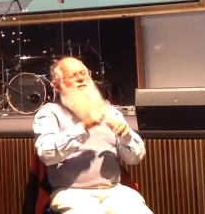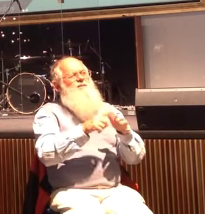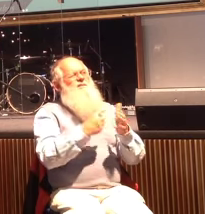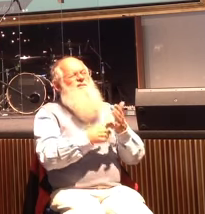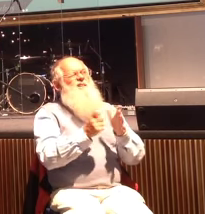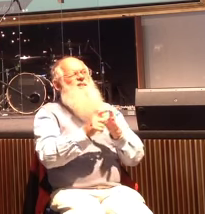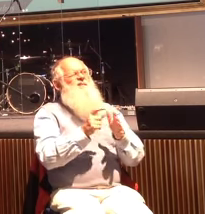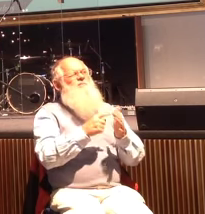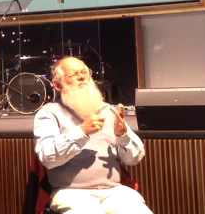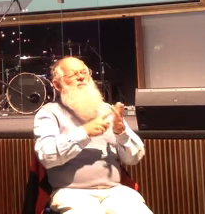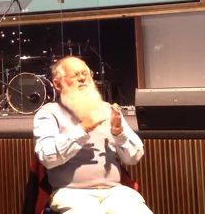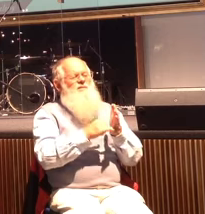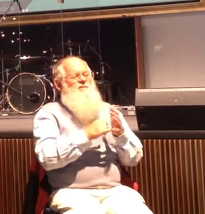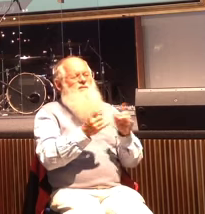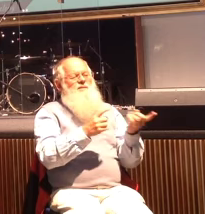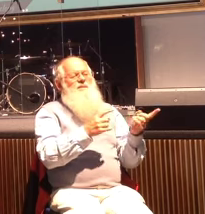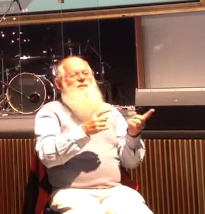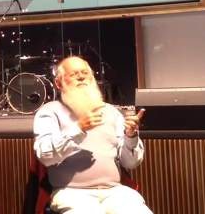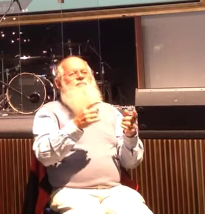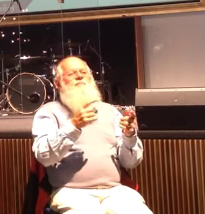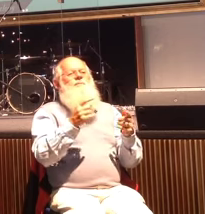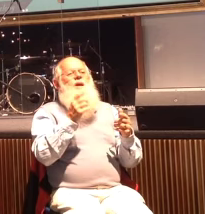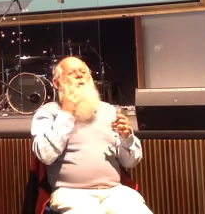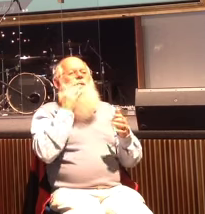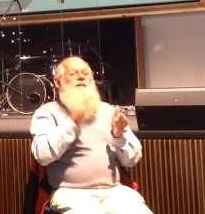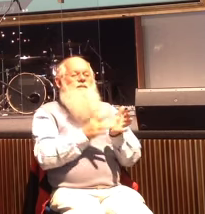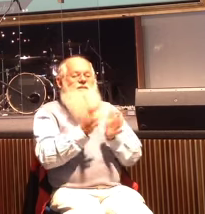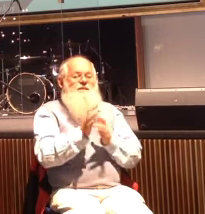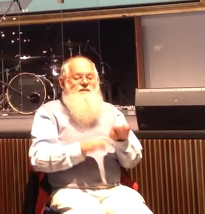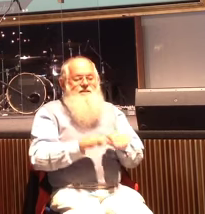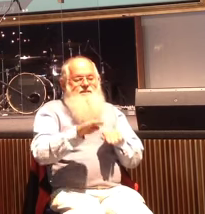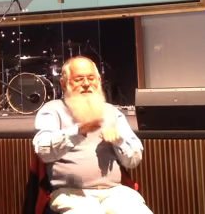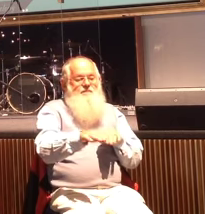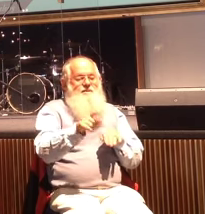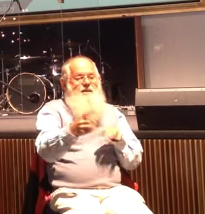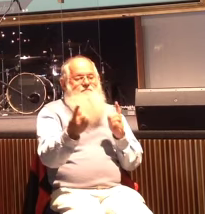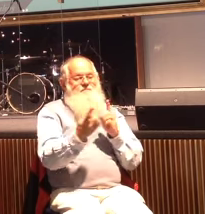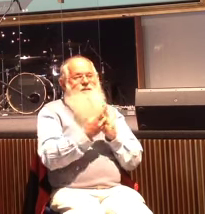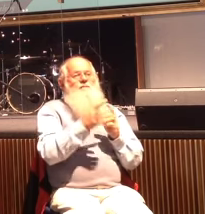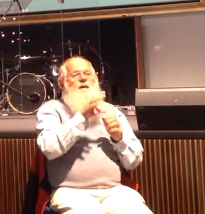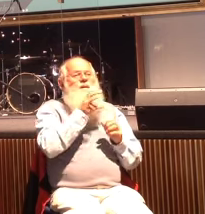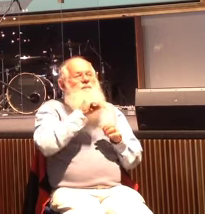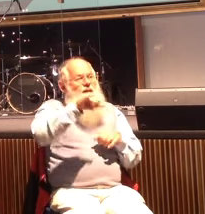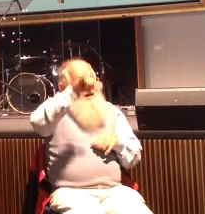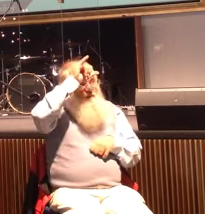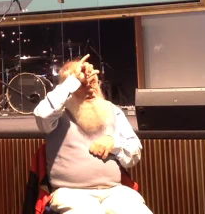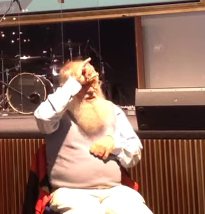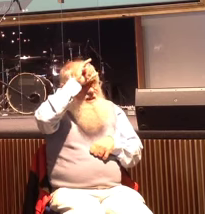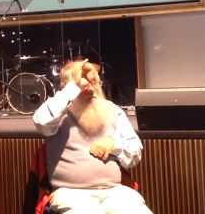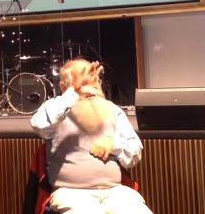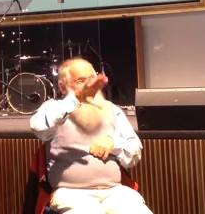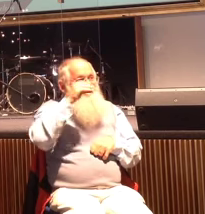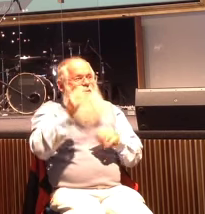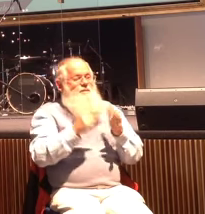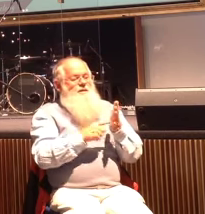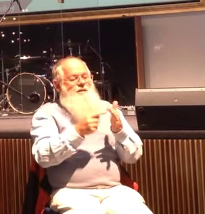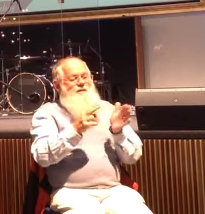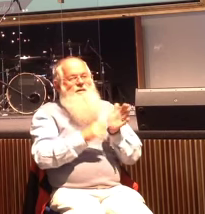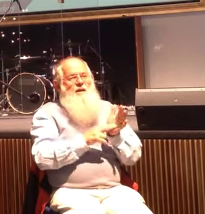When Jesus stepped ashore, he was met by a demon-possessed man from the town. For a long time, this man had not worn clothes